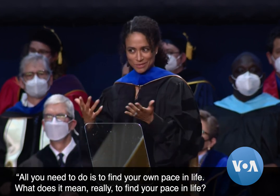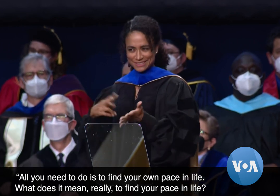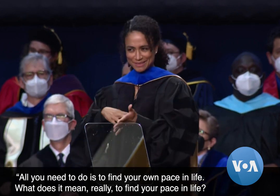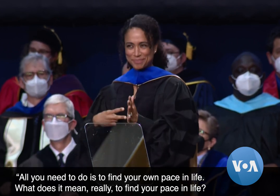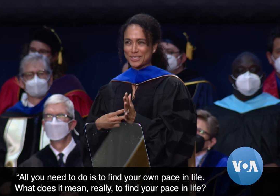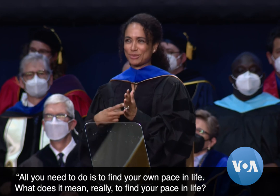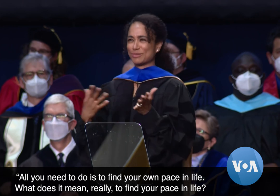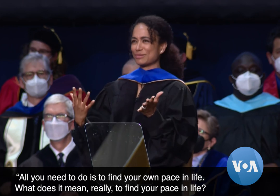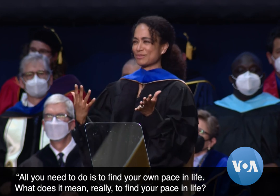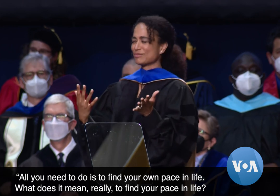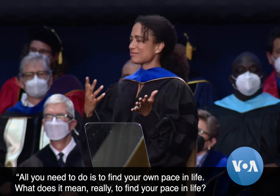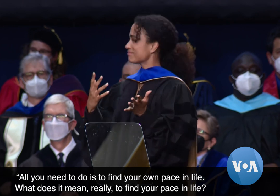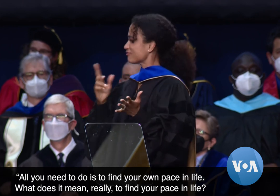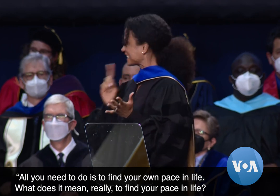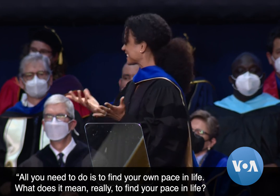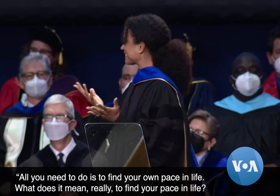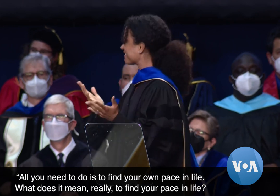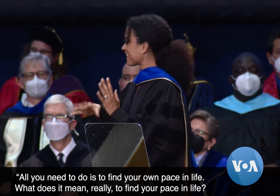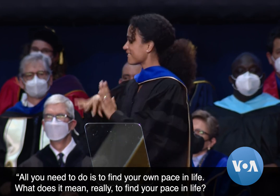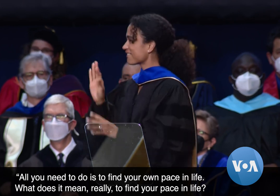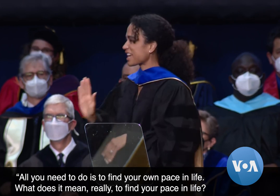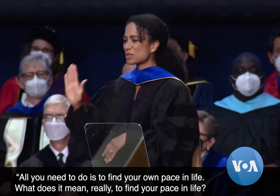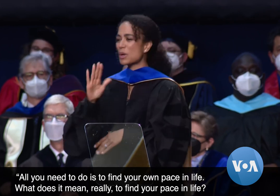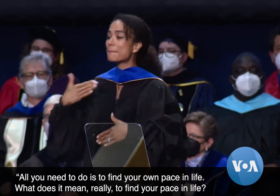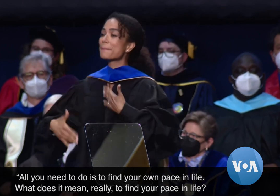What does it mean, really, to find your pace in life?